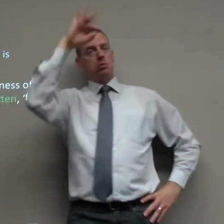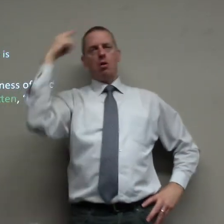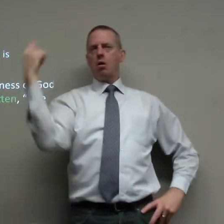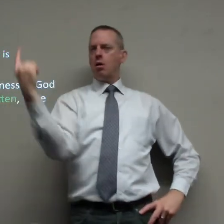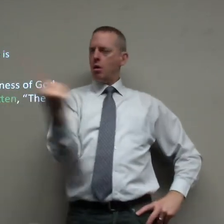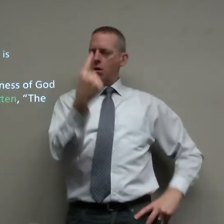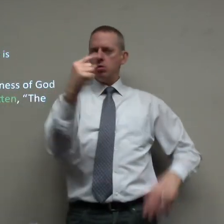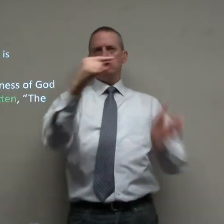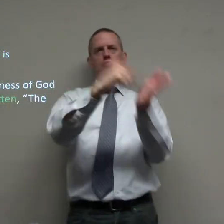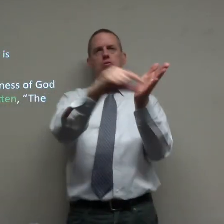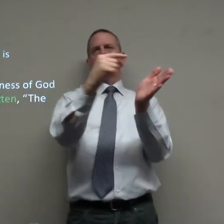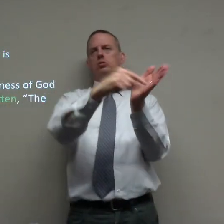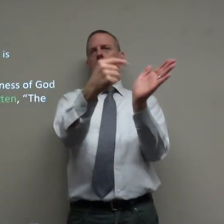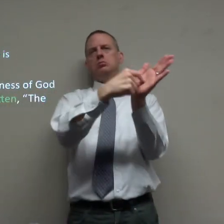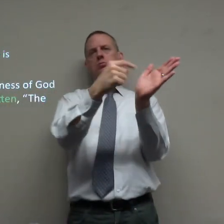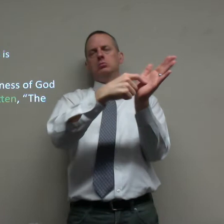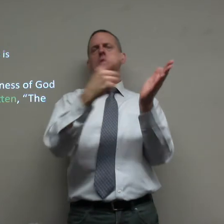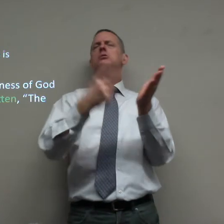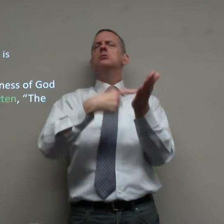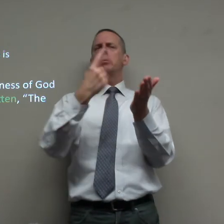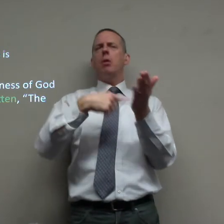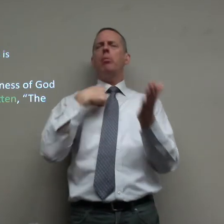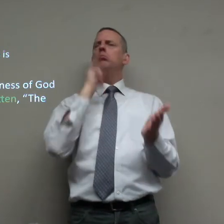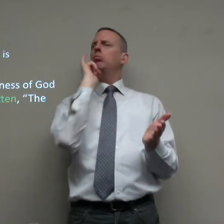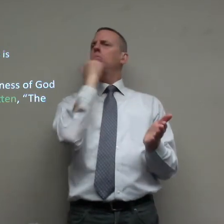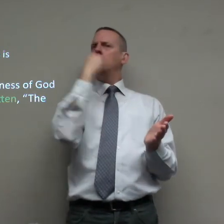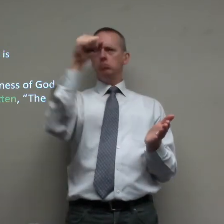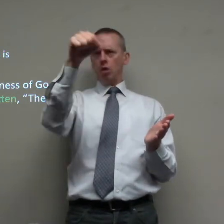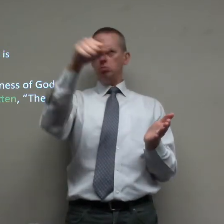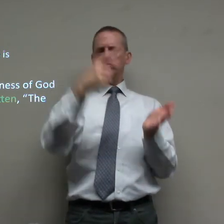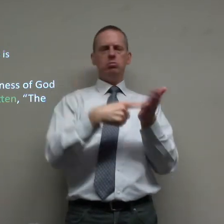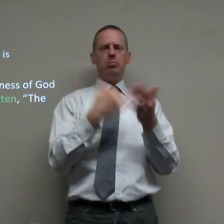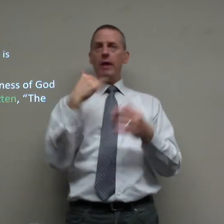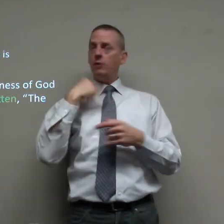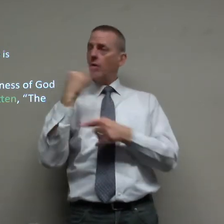when I preach I always use the scripture sometimes I make mistakes